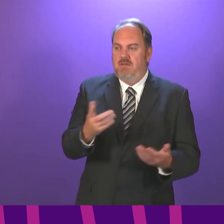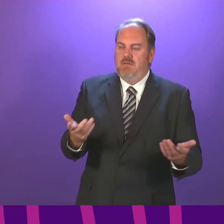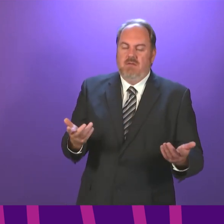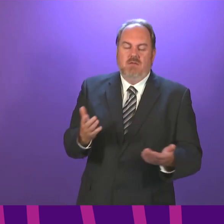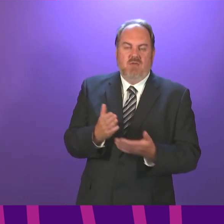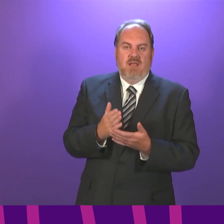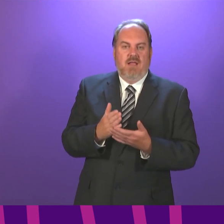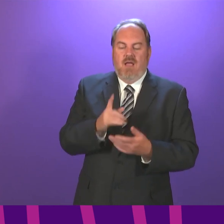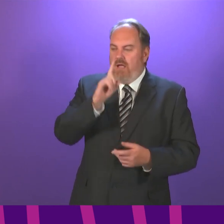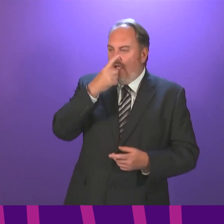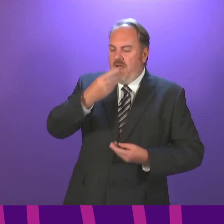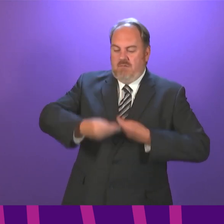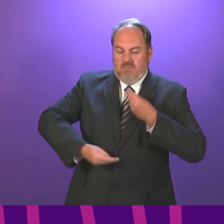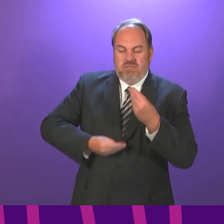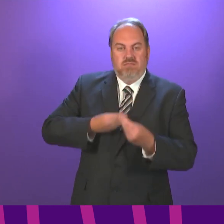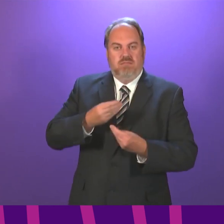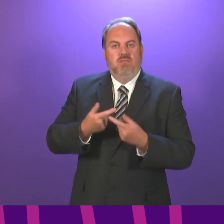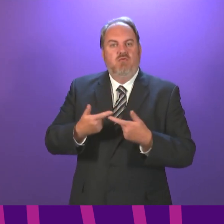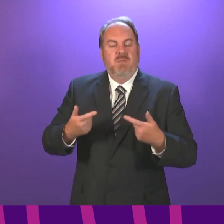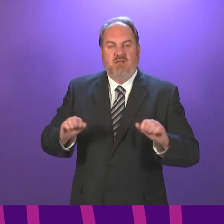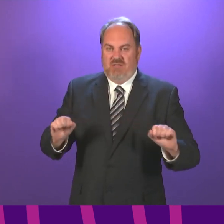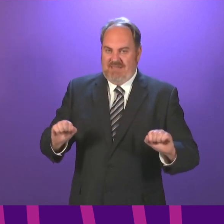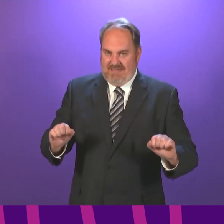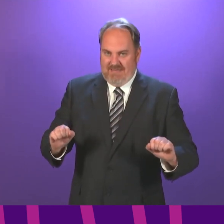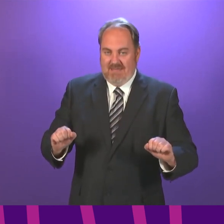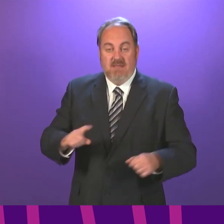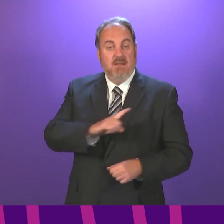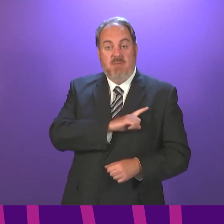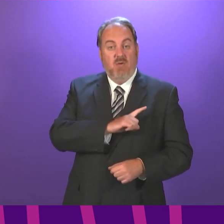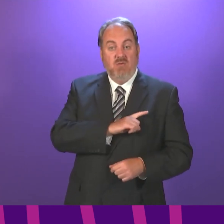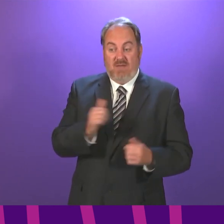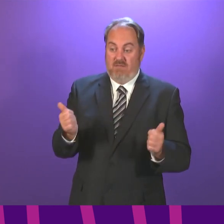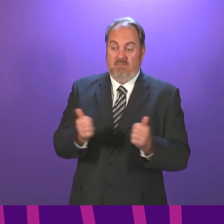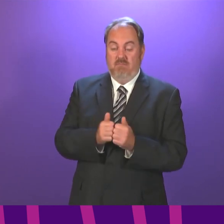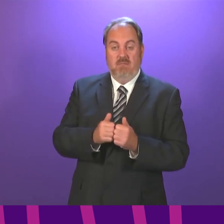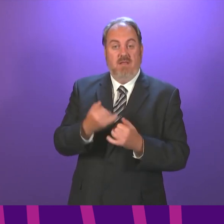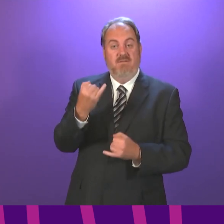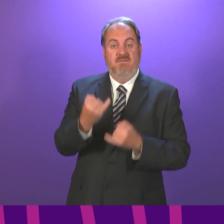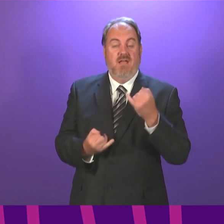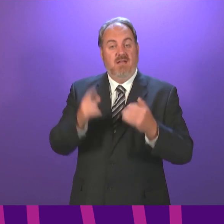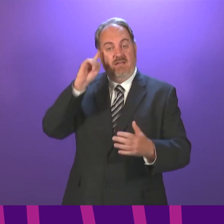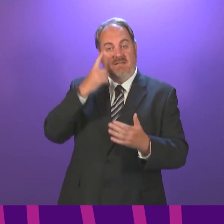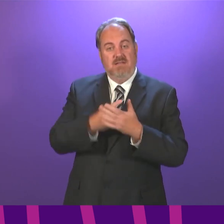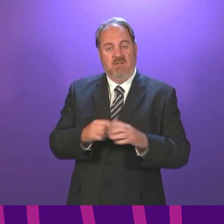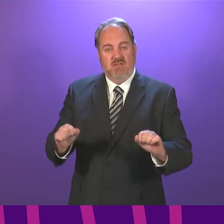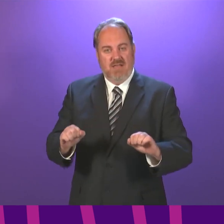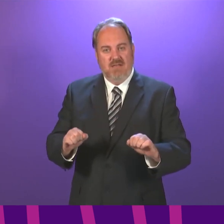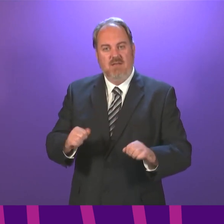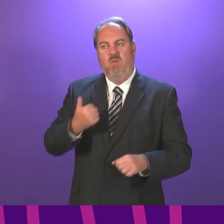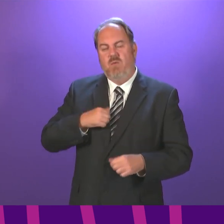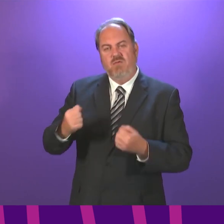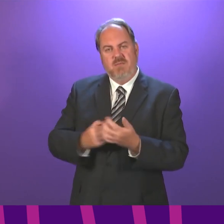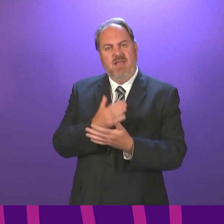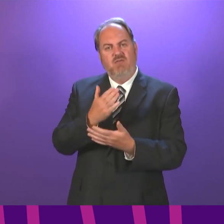I am not going to elaborate too much further on this because we have not taken decisions. I think it is important that Parliament is properly and fully